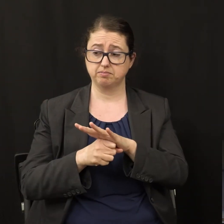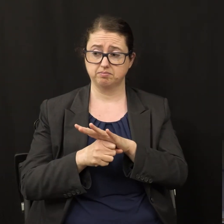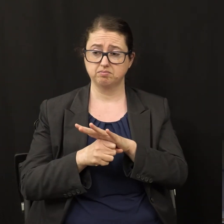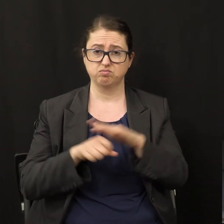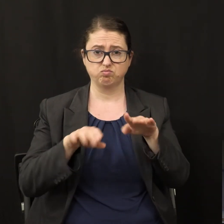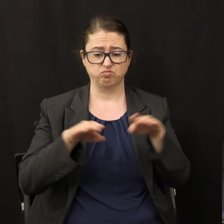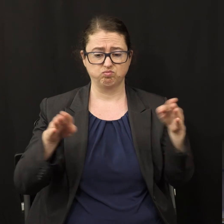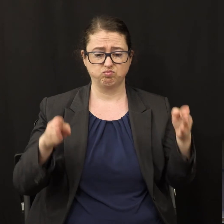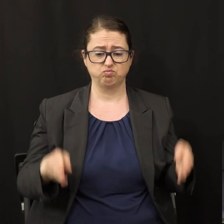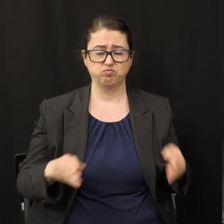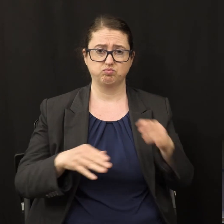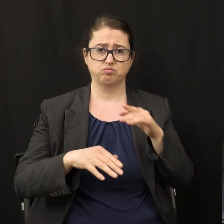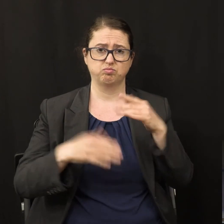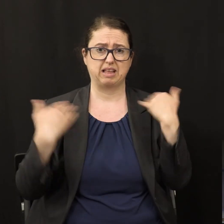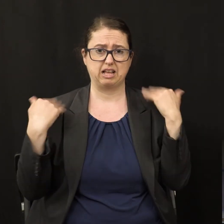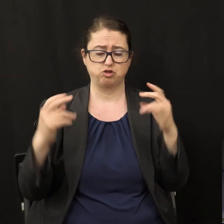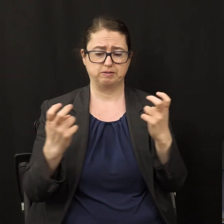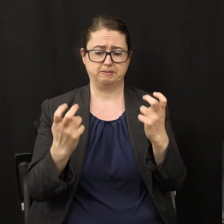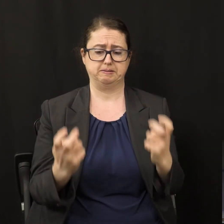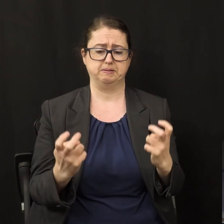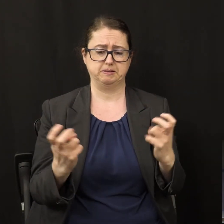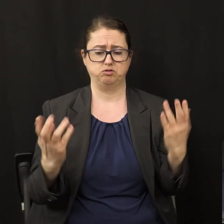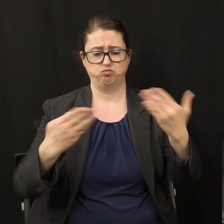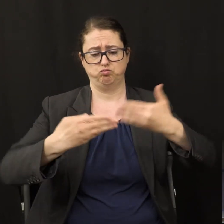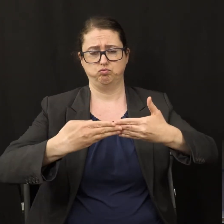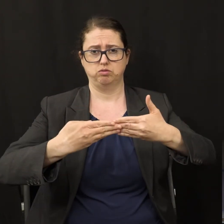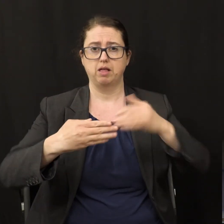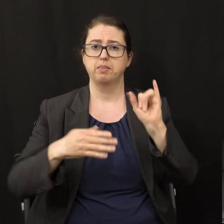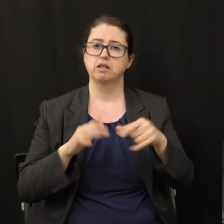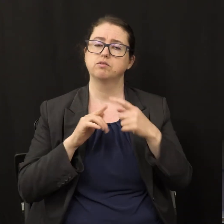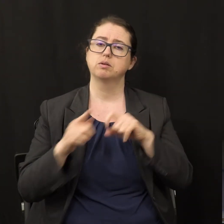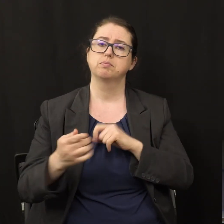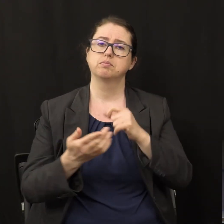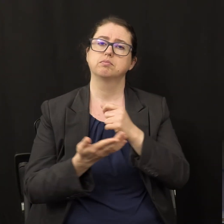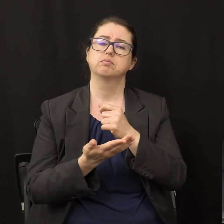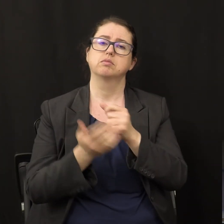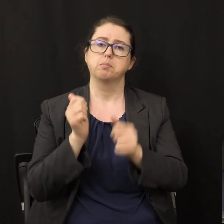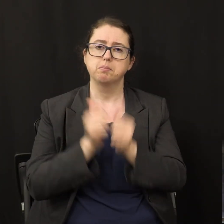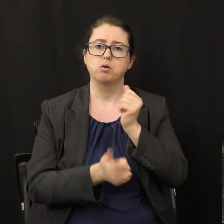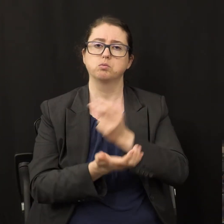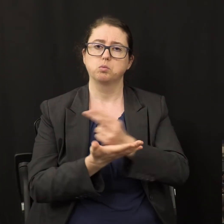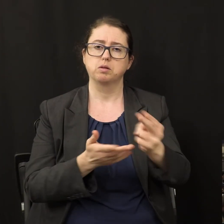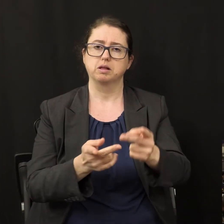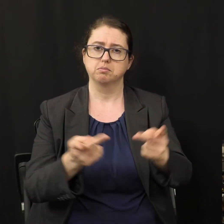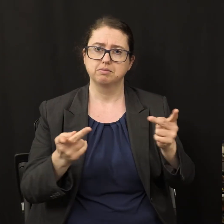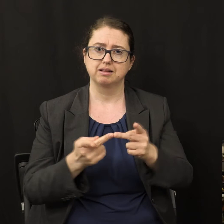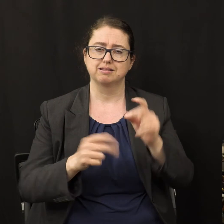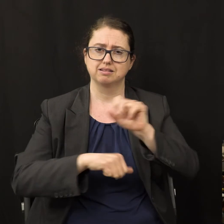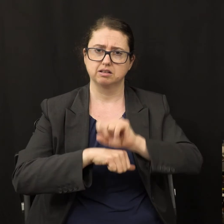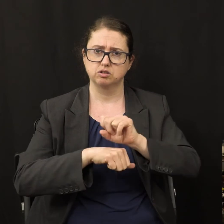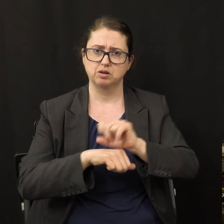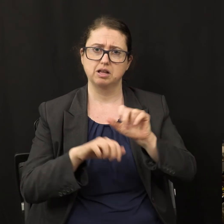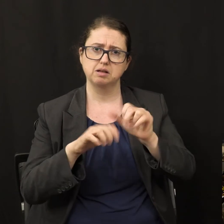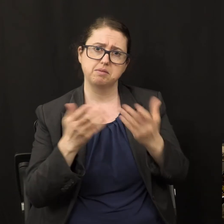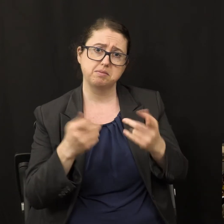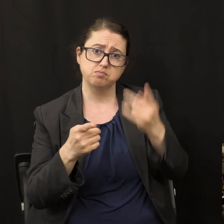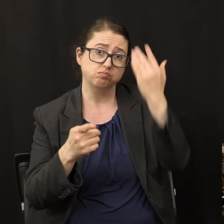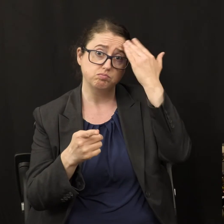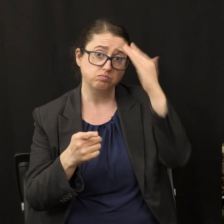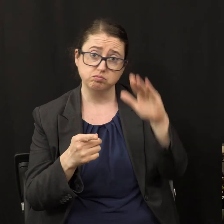come from the most holy place of the sanctuary. You say, how do we know that? For several reasons.